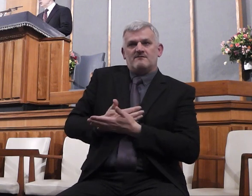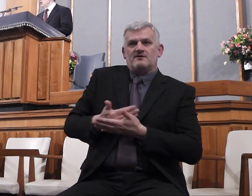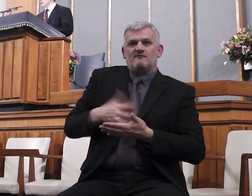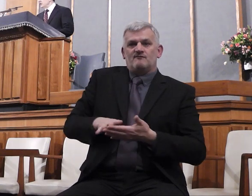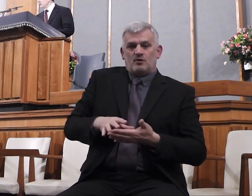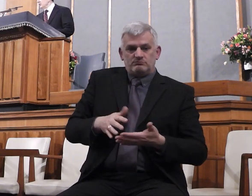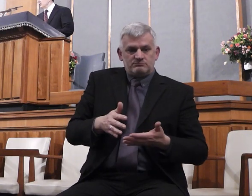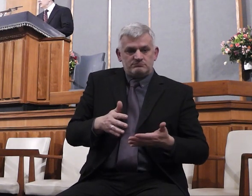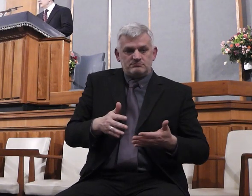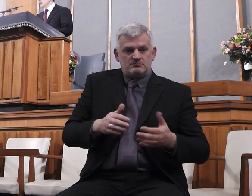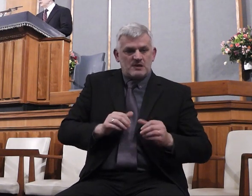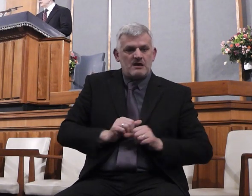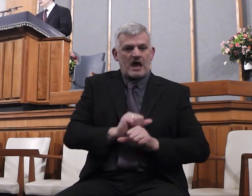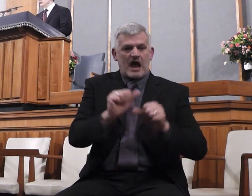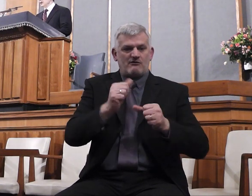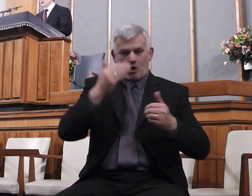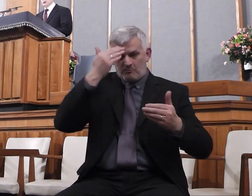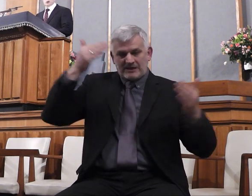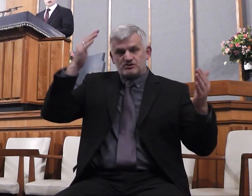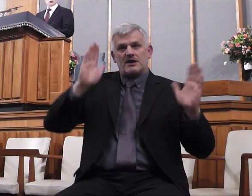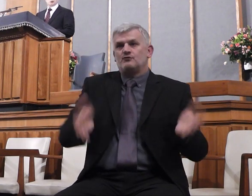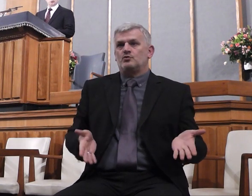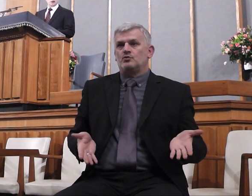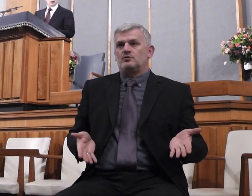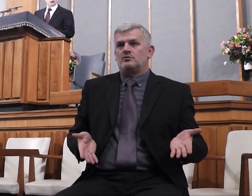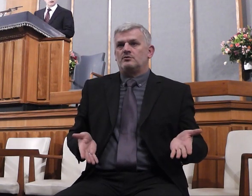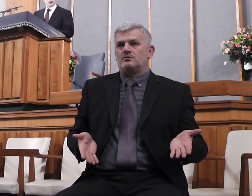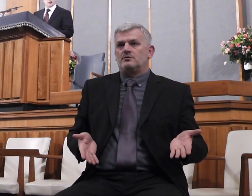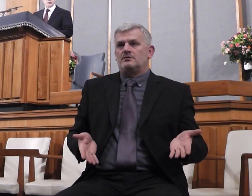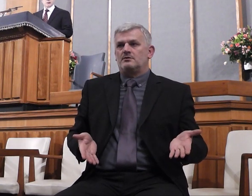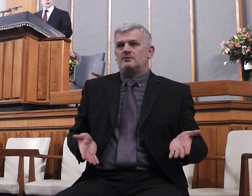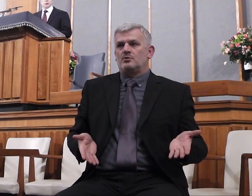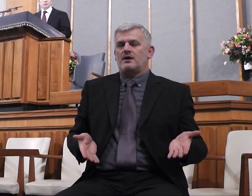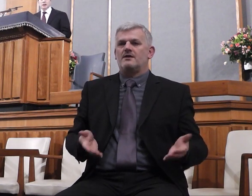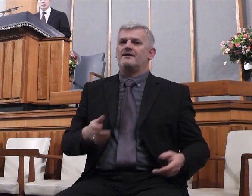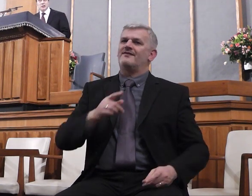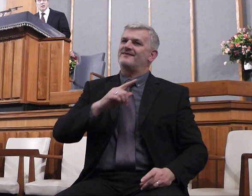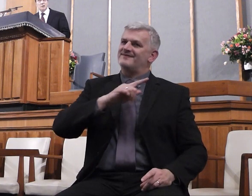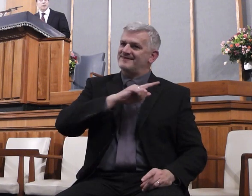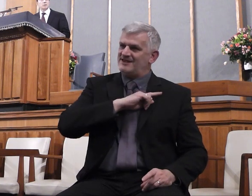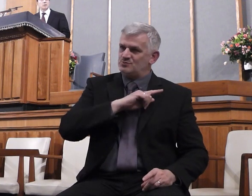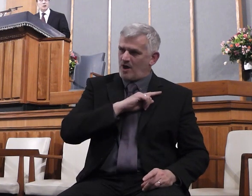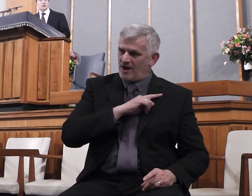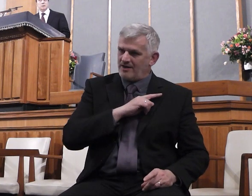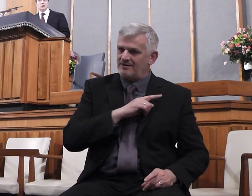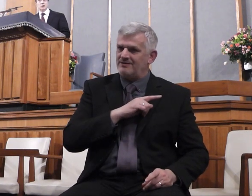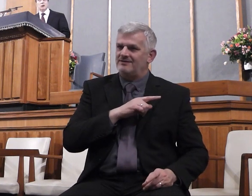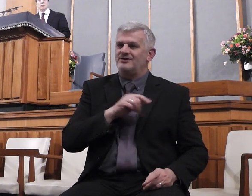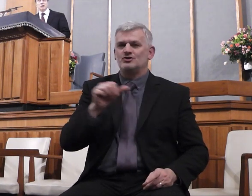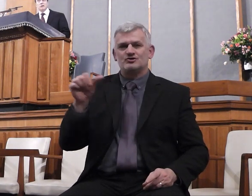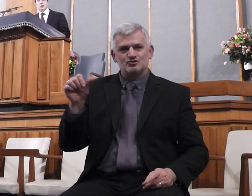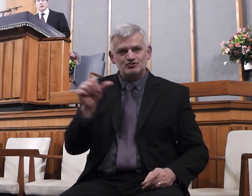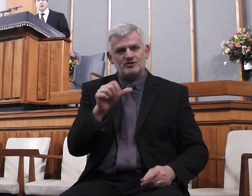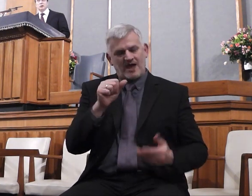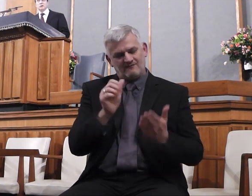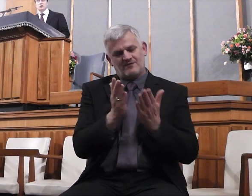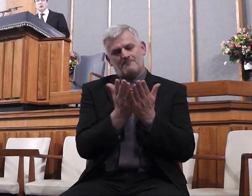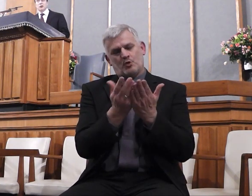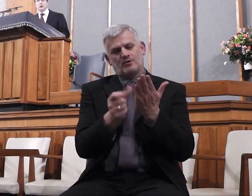of human imagination. So we're not surprised that there will be a remarkable revelation of God